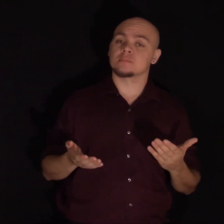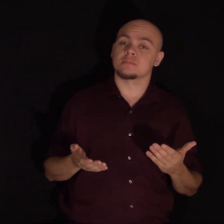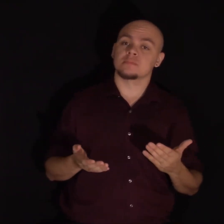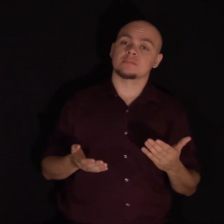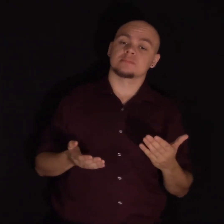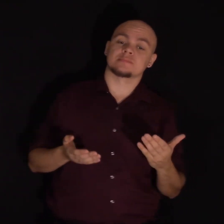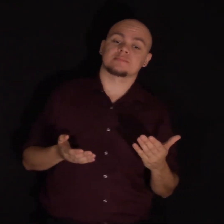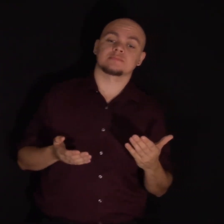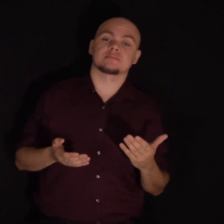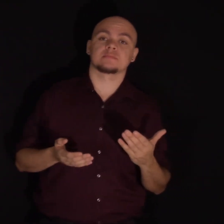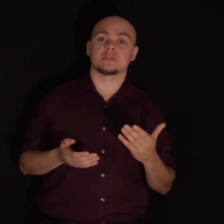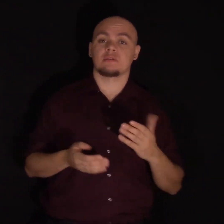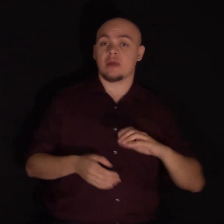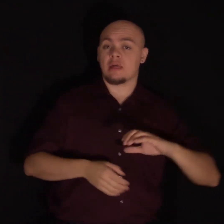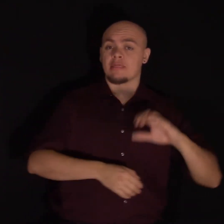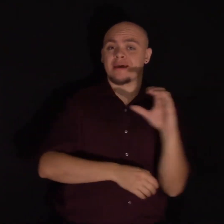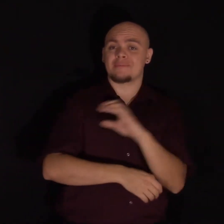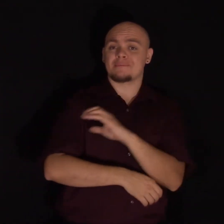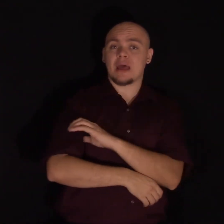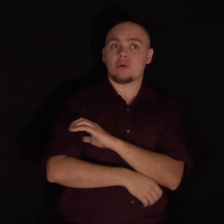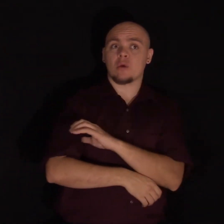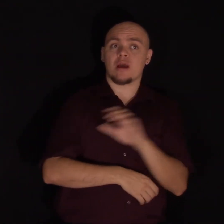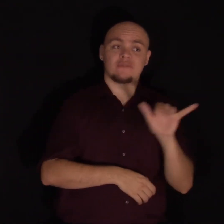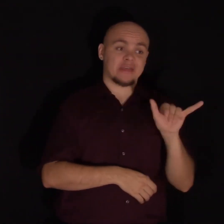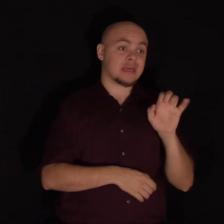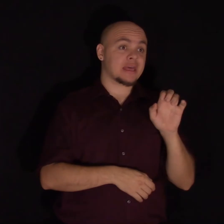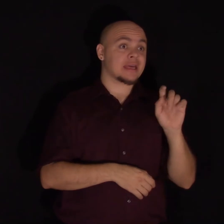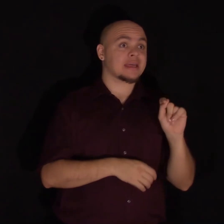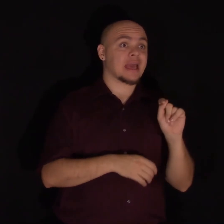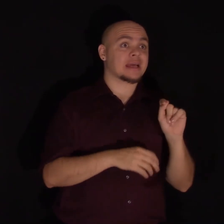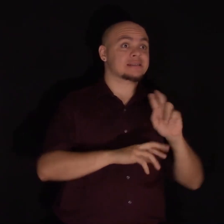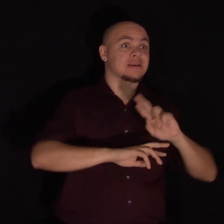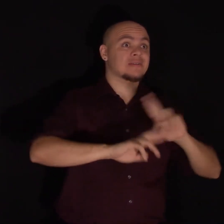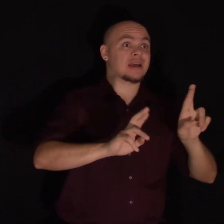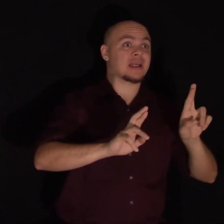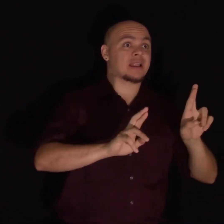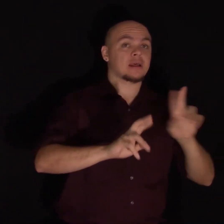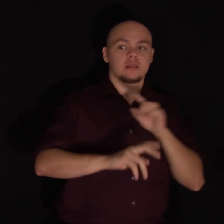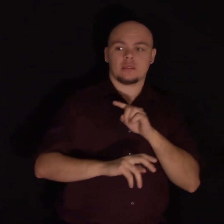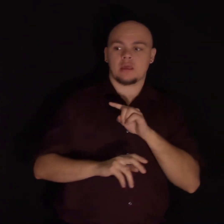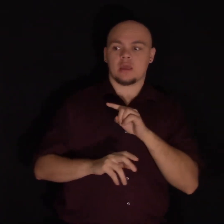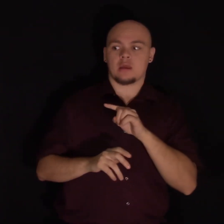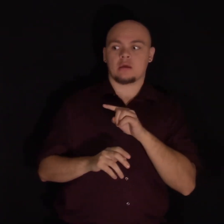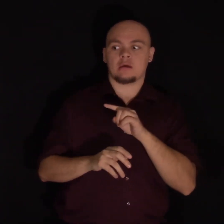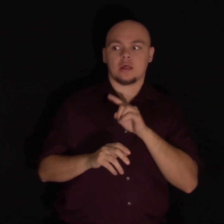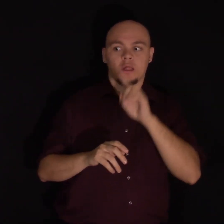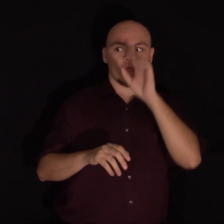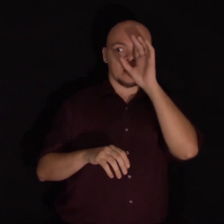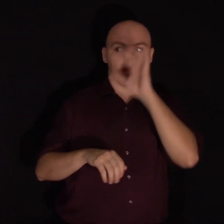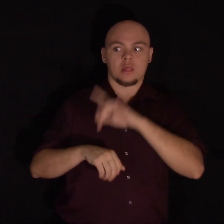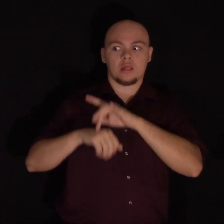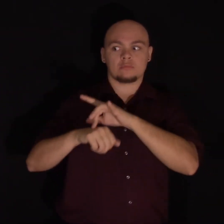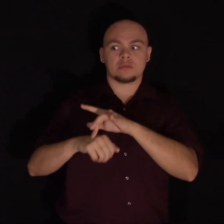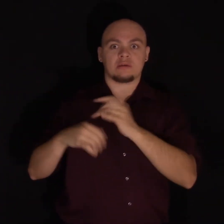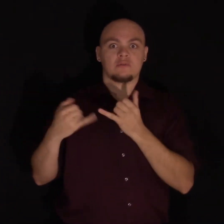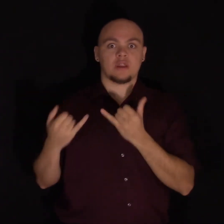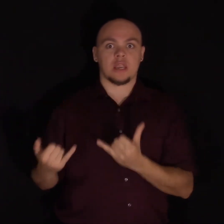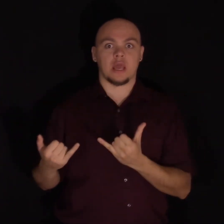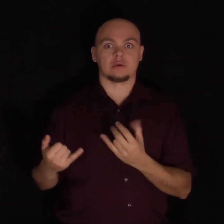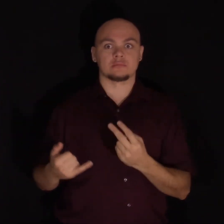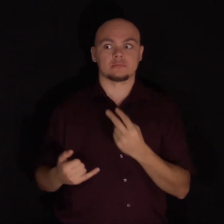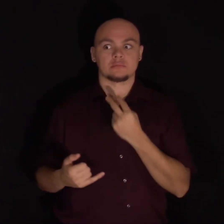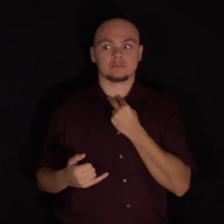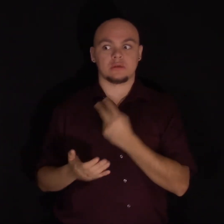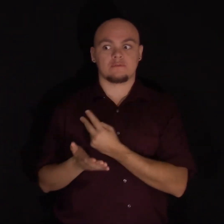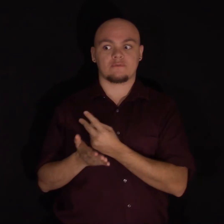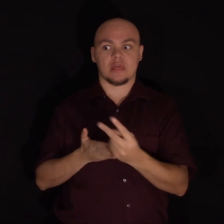in the power of Yet, they were gripped in the tyranny of Now. So what did they